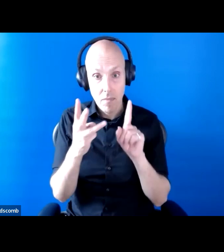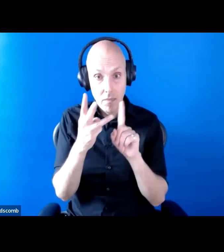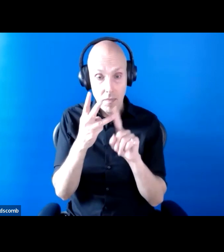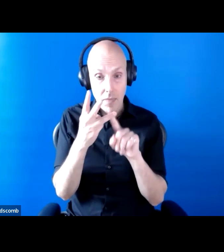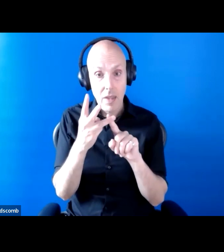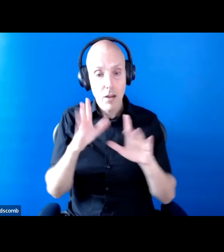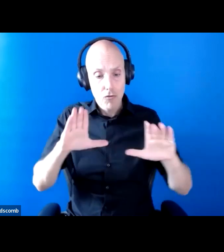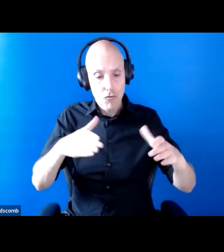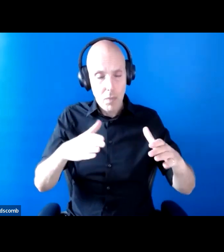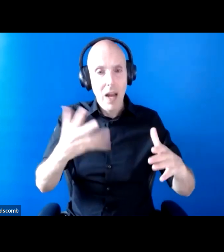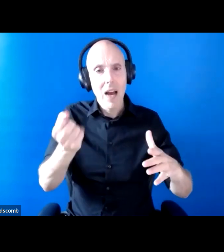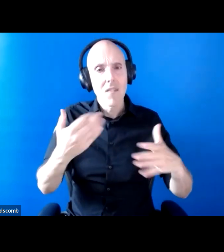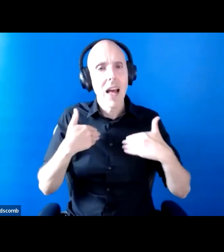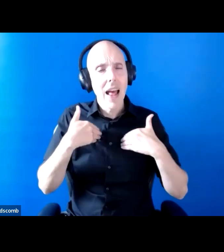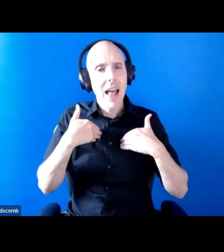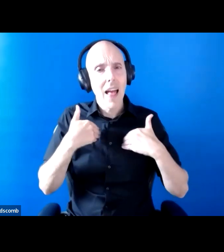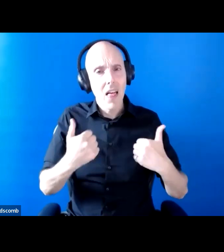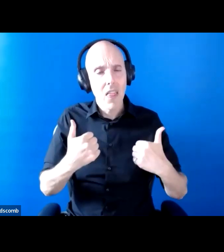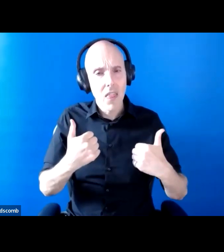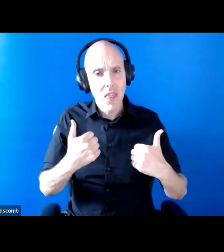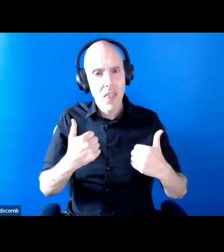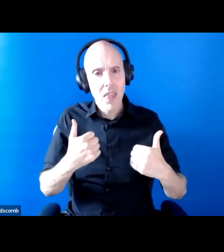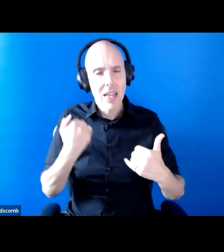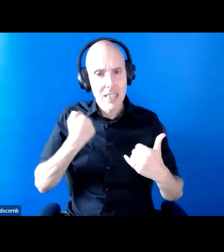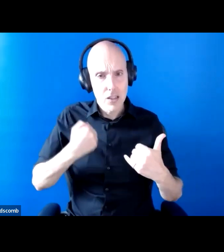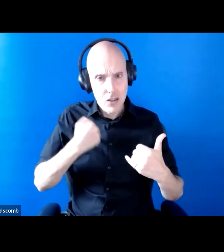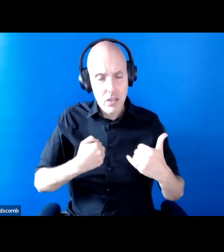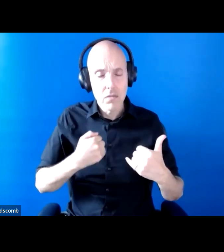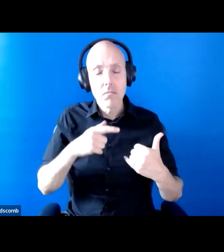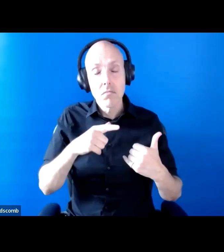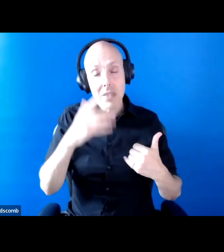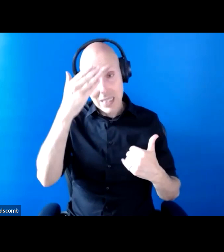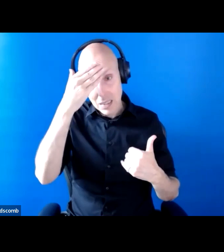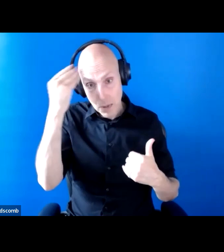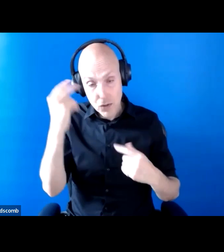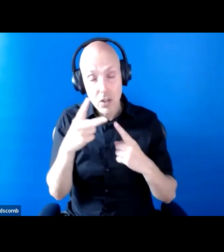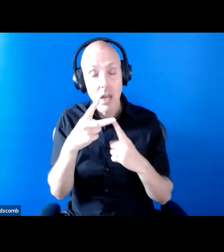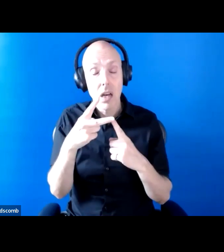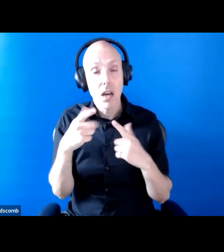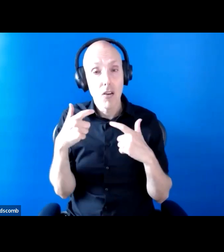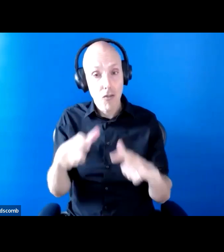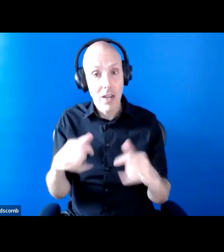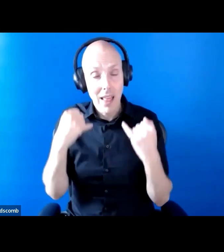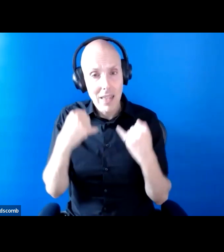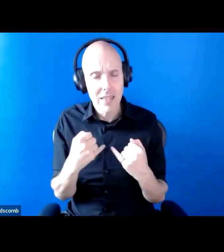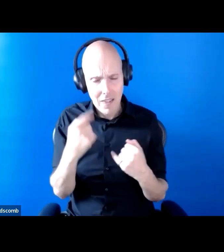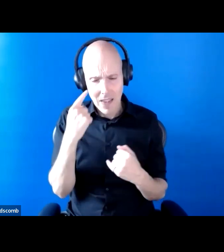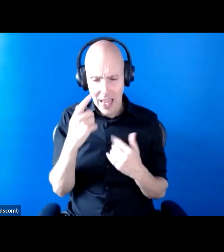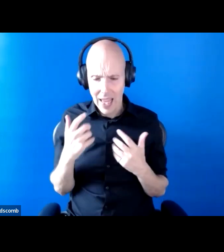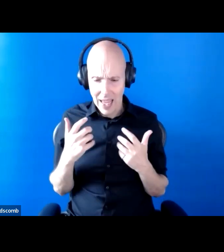like chronic illness, like dementia, that are now thinking about how they frame themselves through the lens of disability